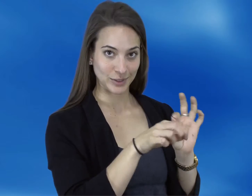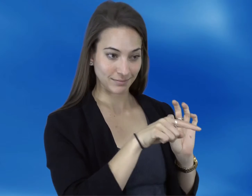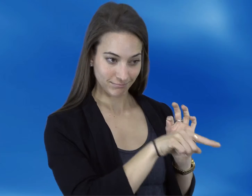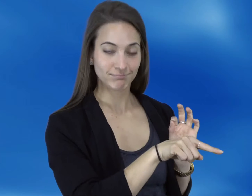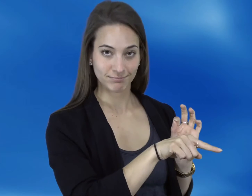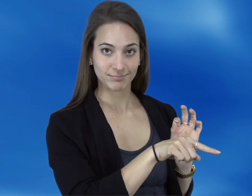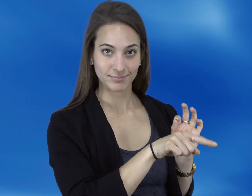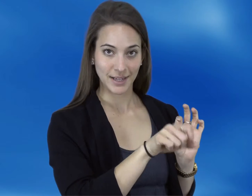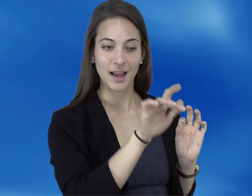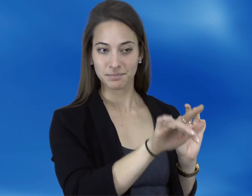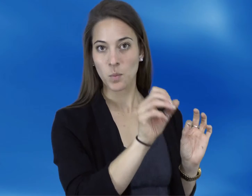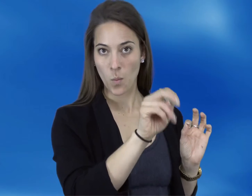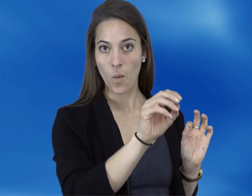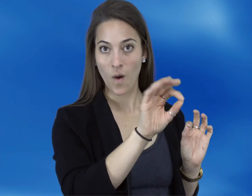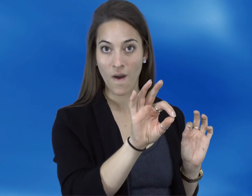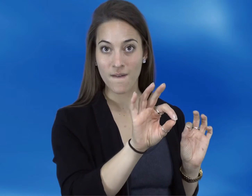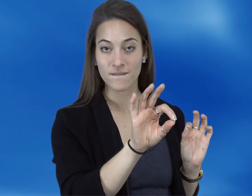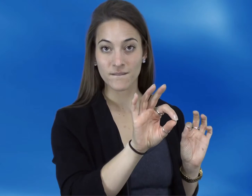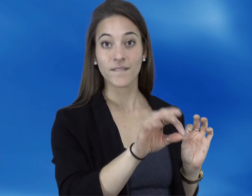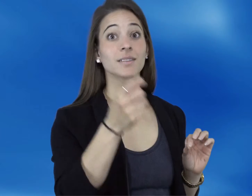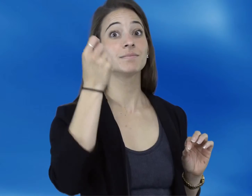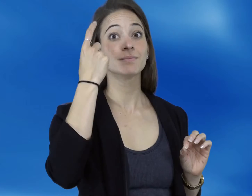And then the captions, which can be turned on and off.